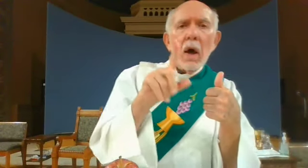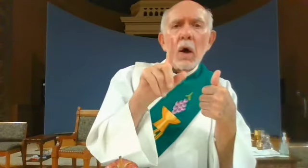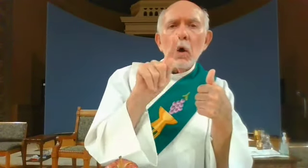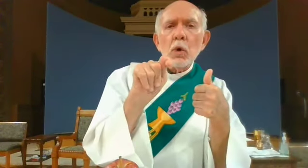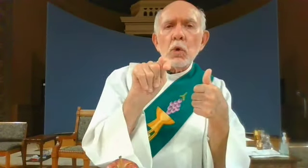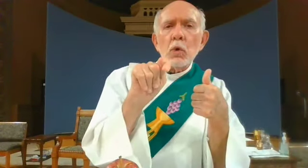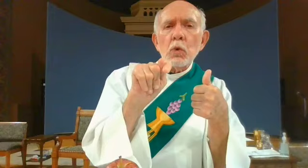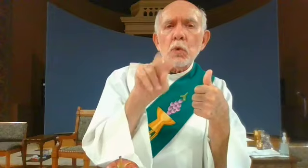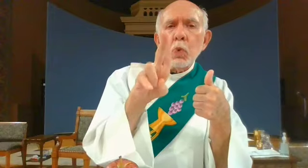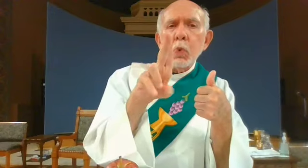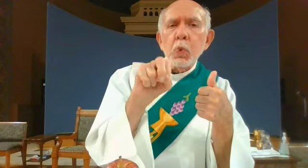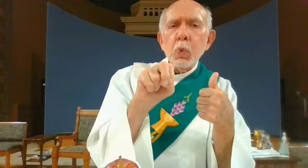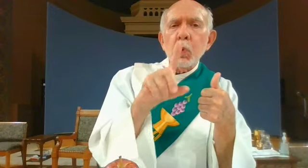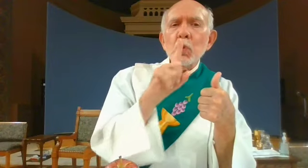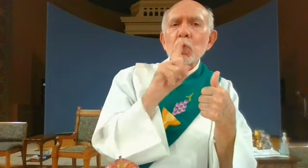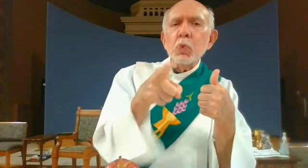whatever is true